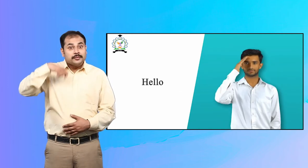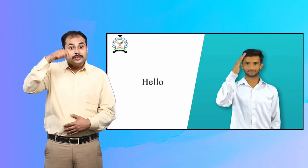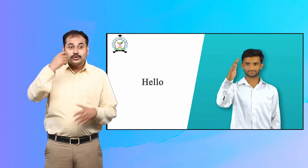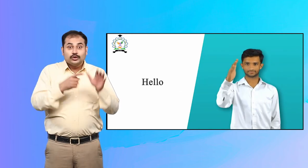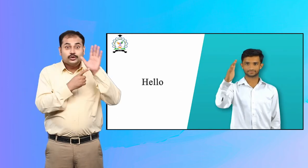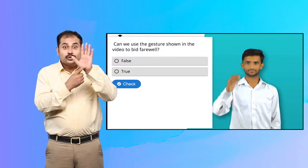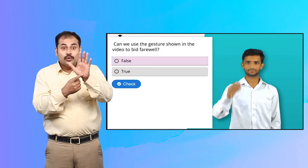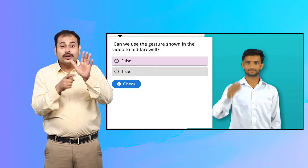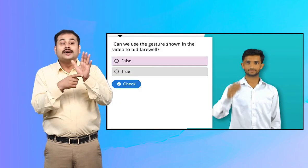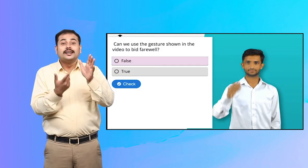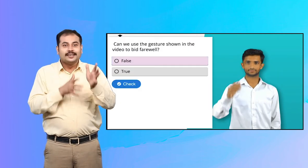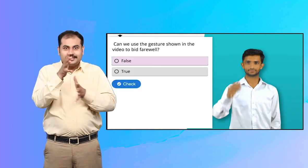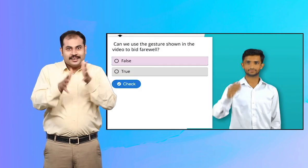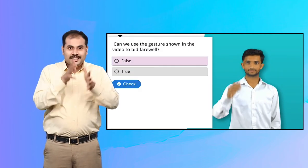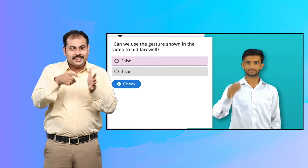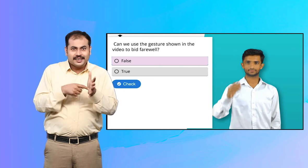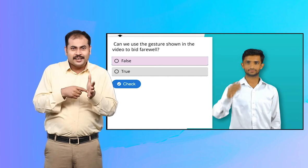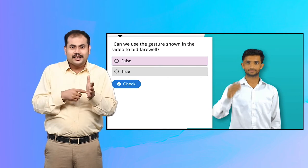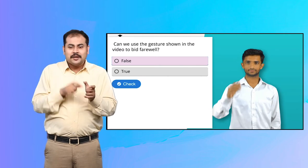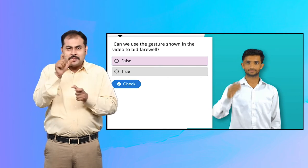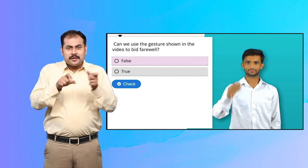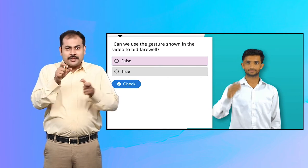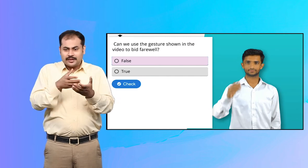Can we say the gesture shown in this video to bid farewell? 12.